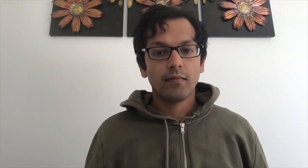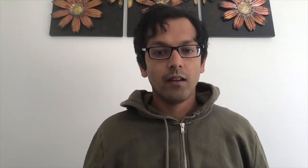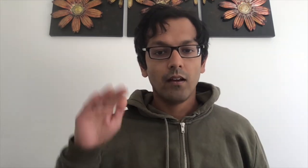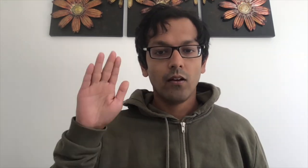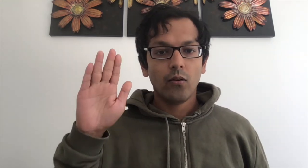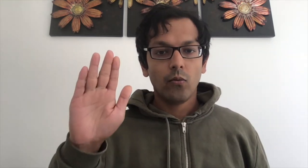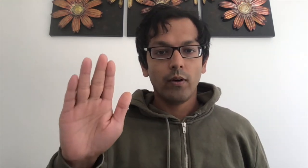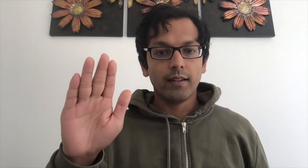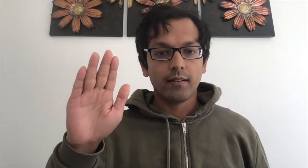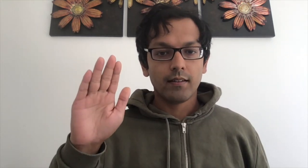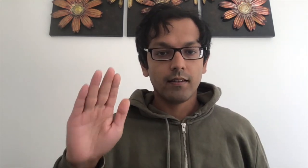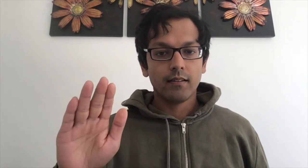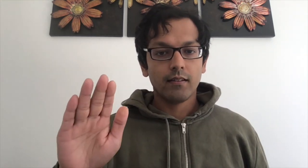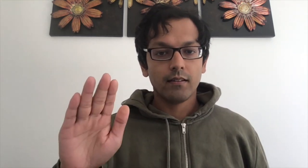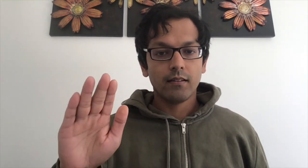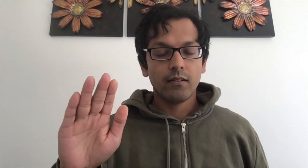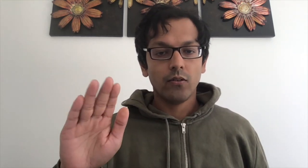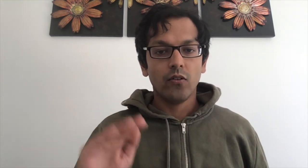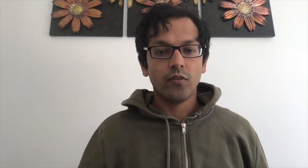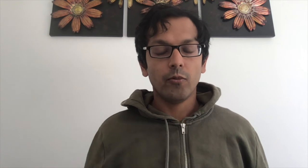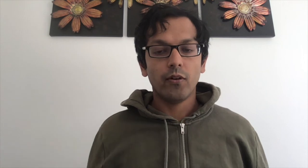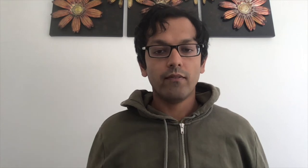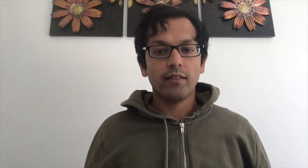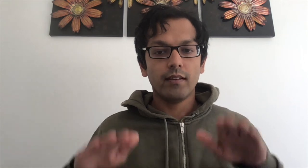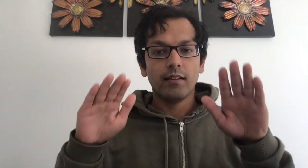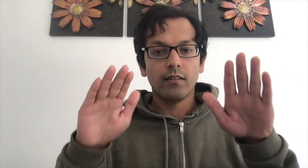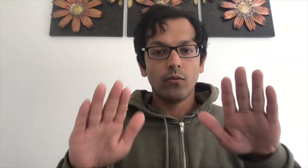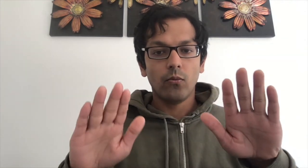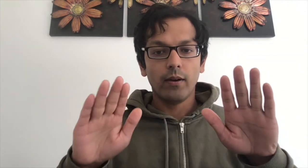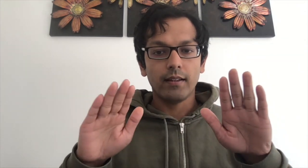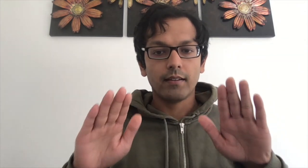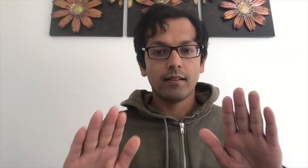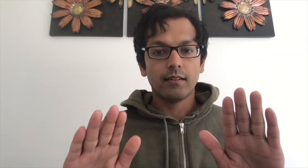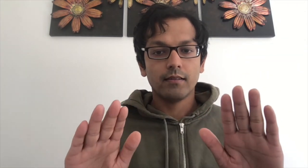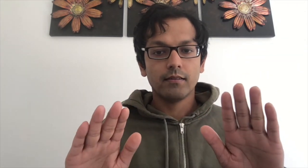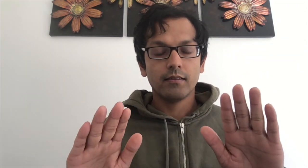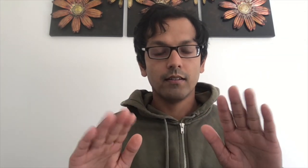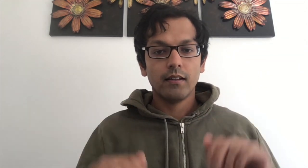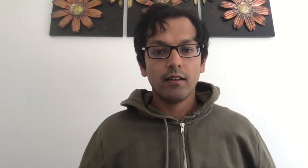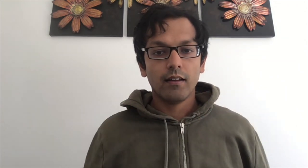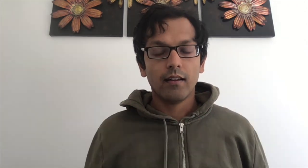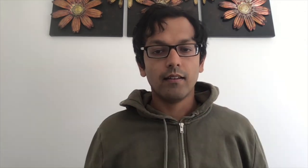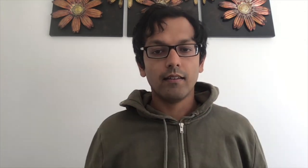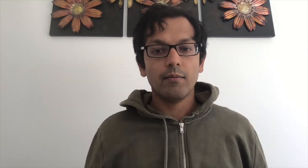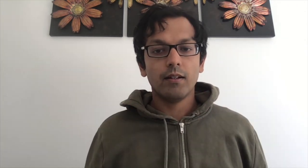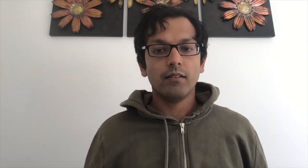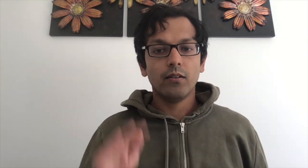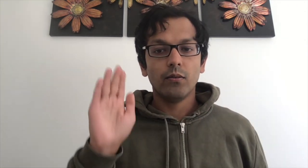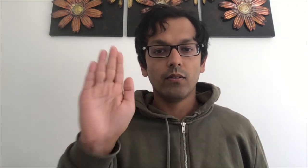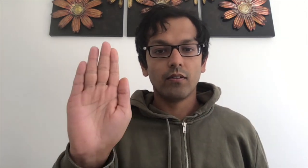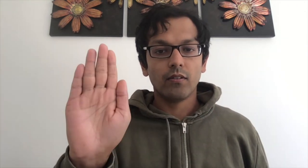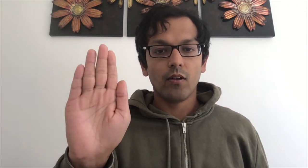Wait, or for more emphasis, wait, and it's similar to stop.